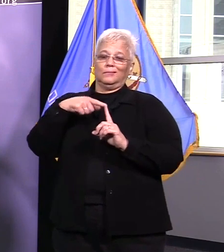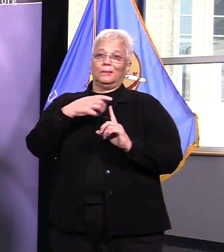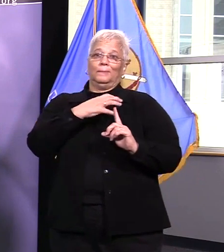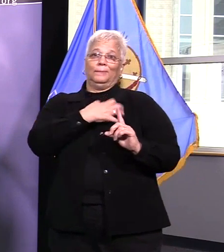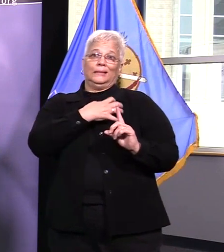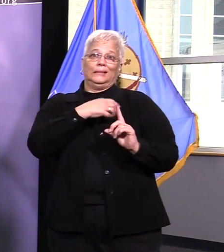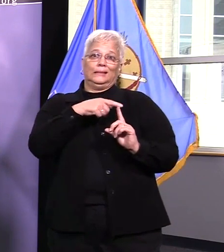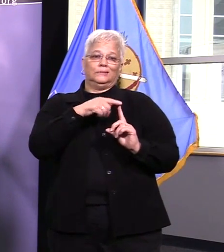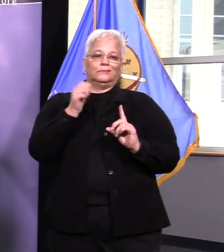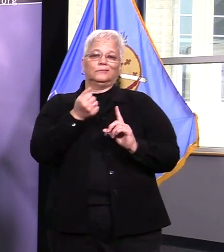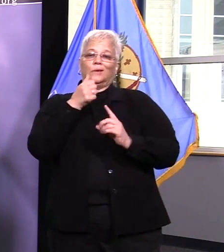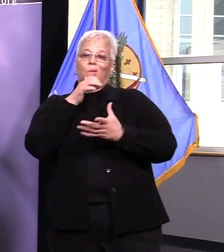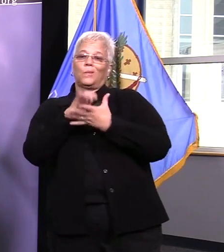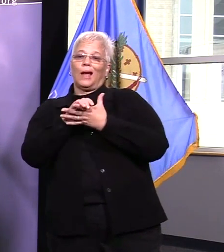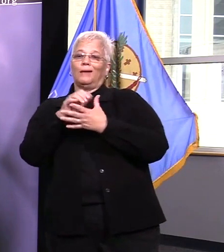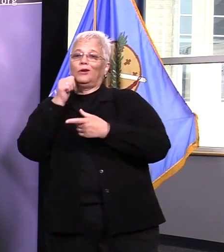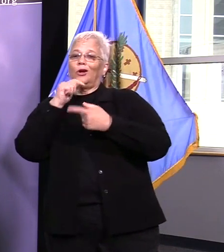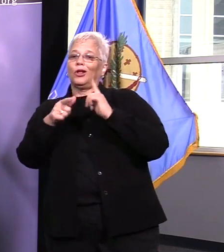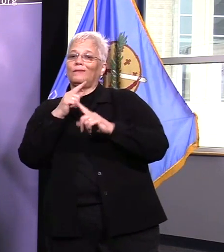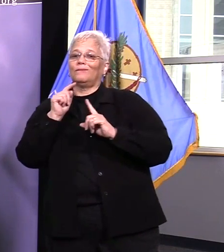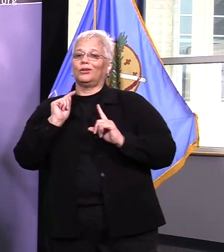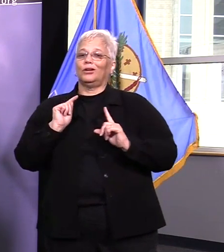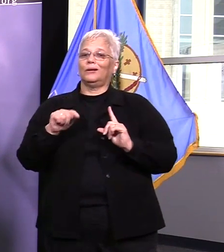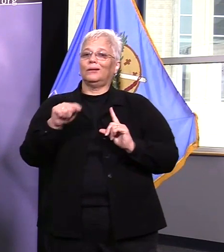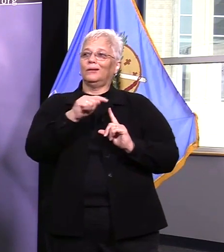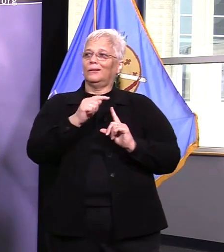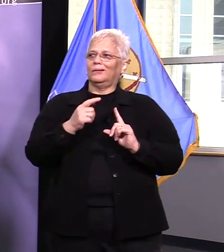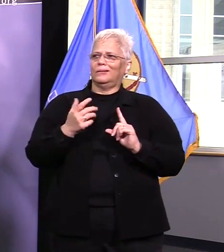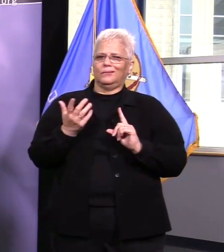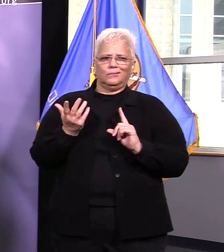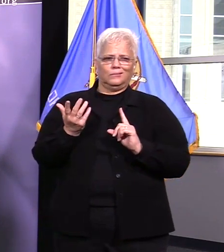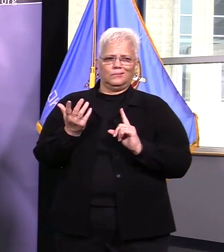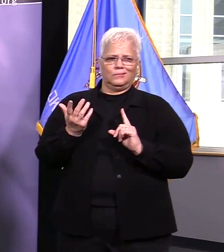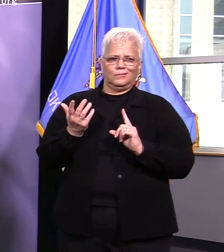closed are grooming standards going to be relaxed temporarily